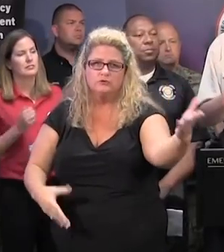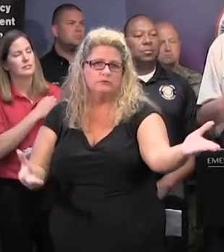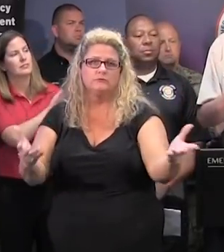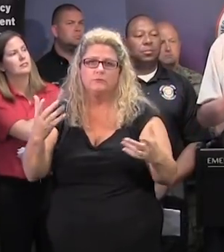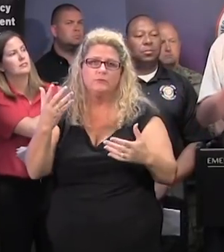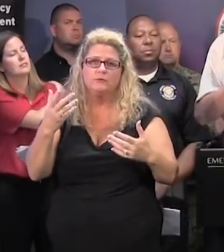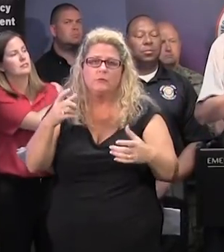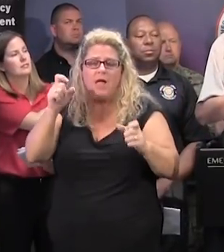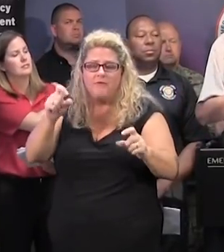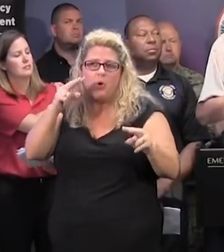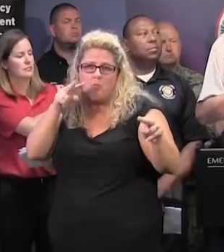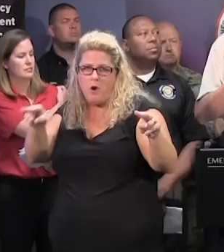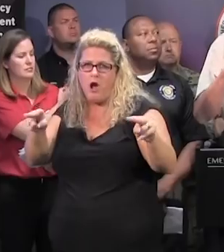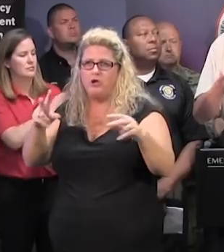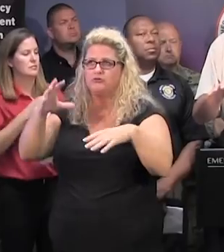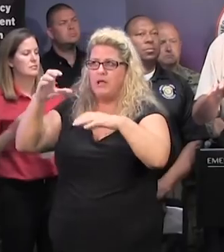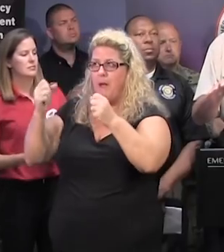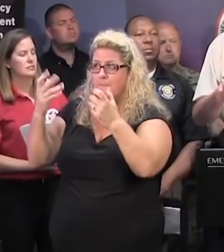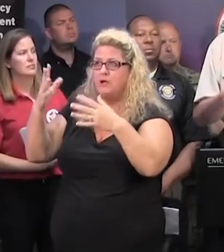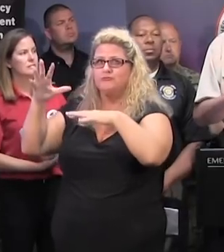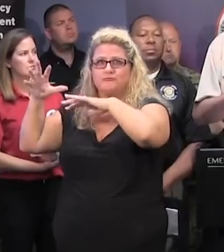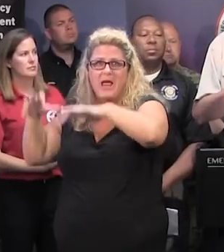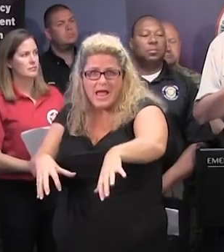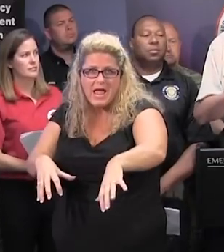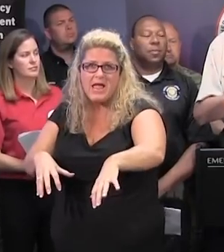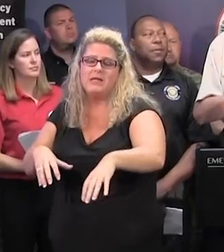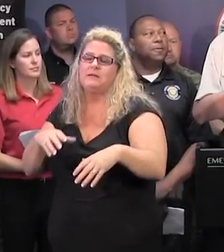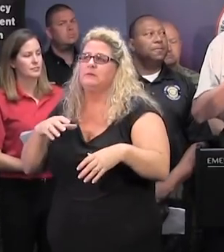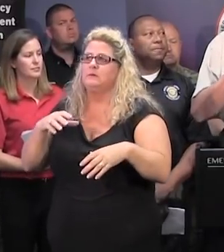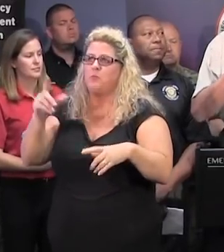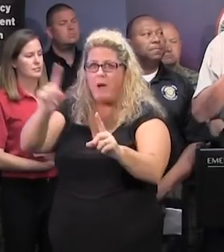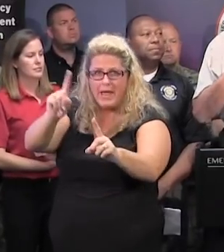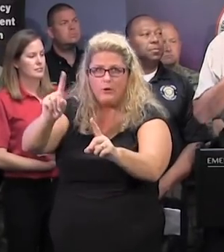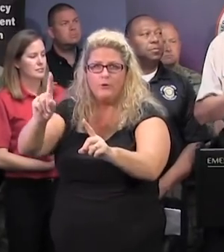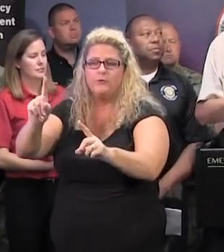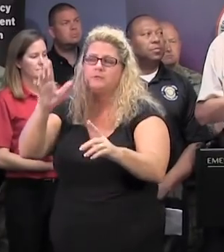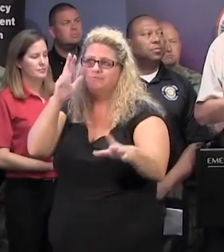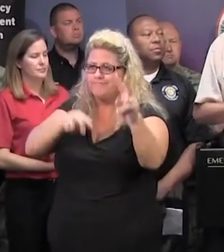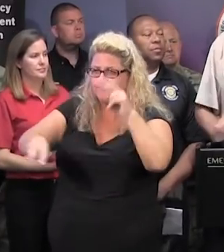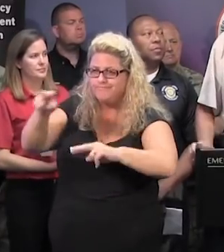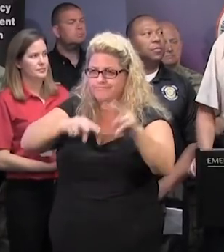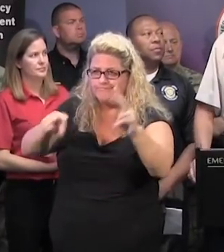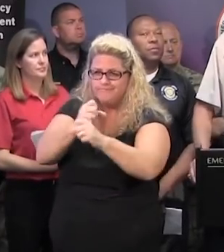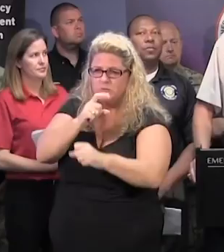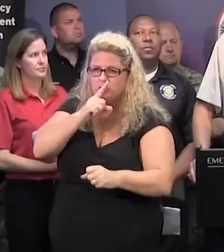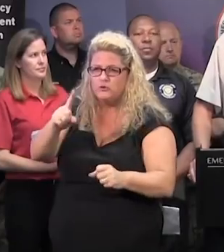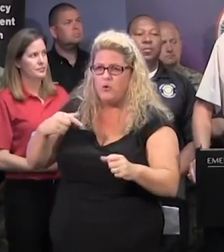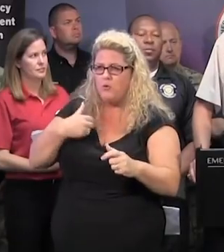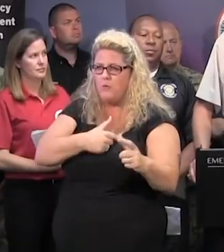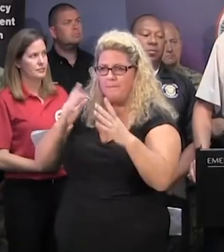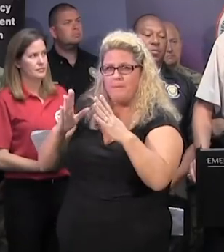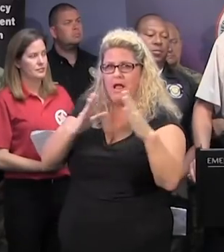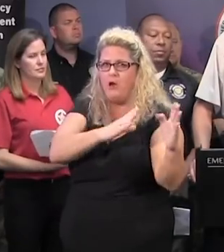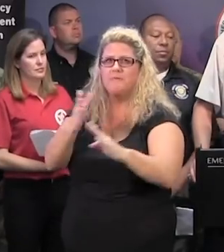a lot is going to depend on how much rain falls where. And we'll be monitoring that on a regular basis to try to